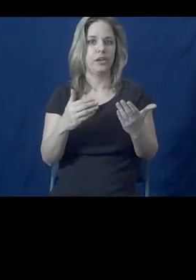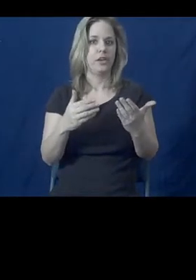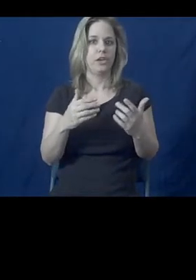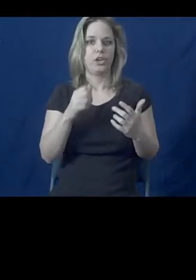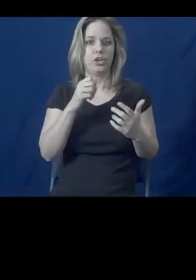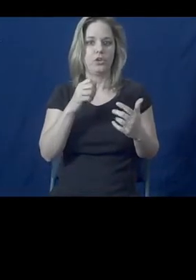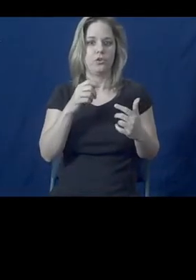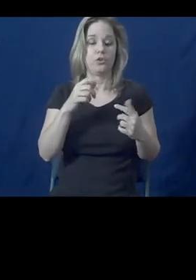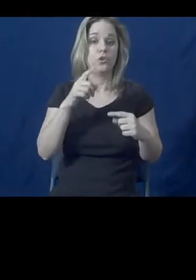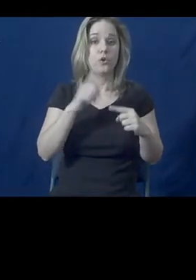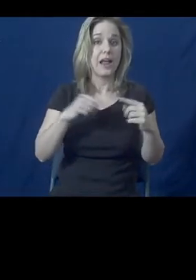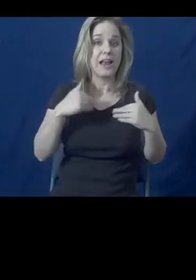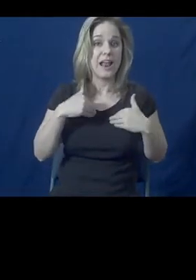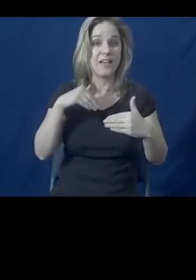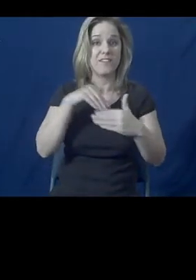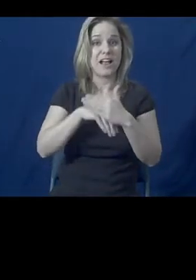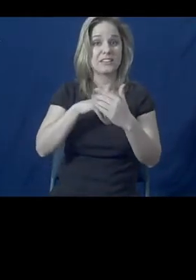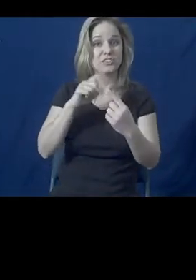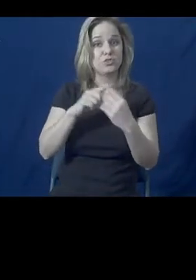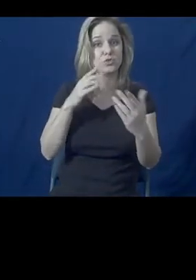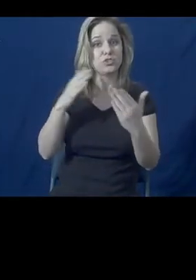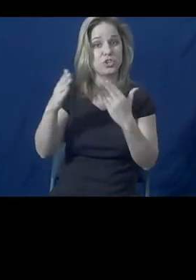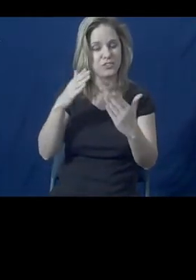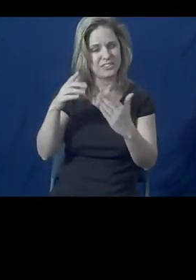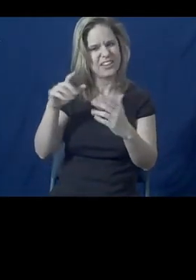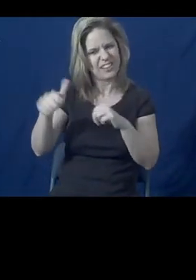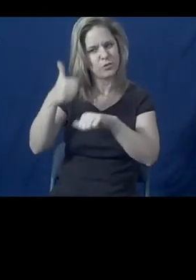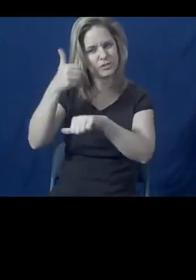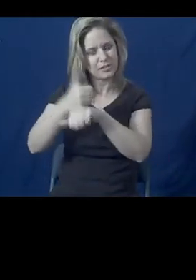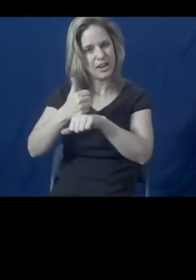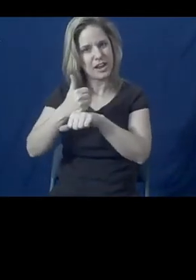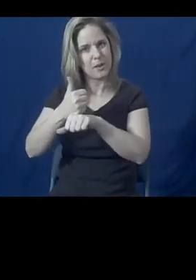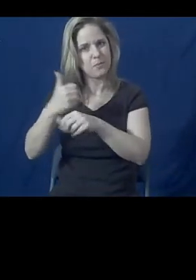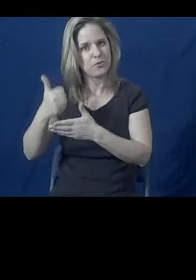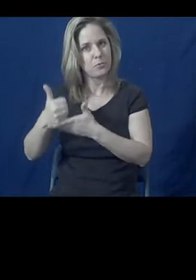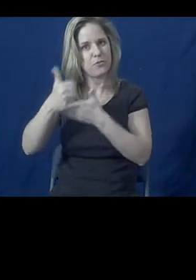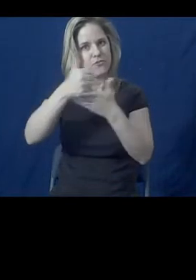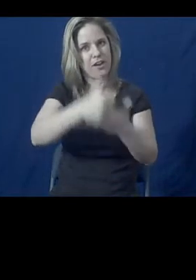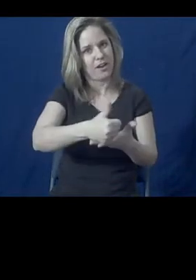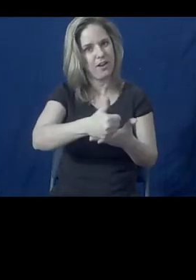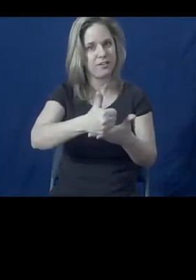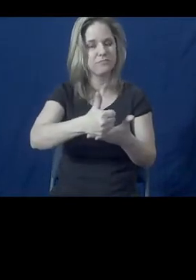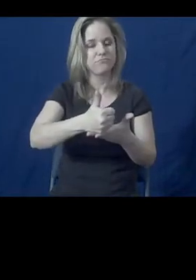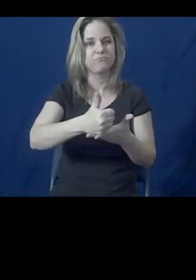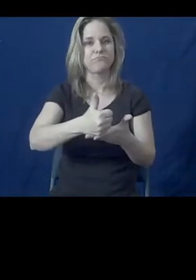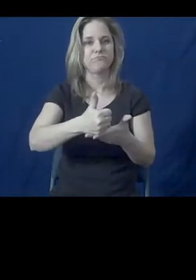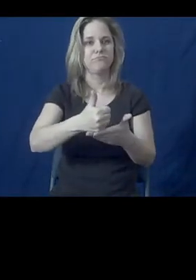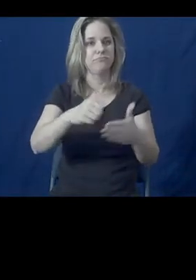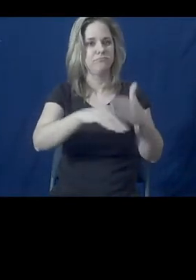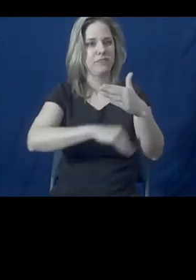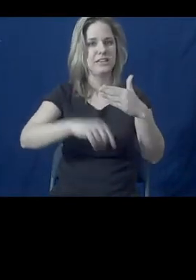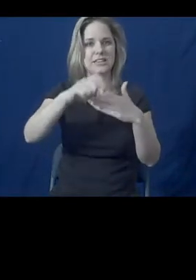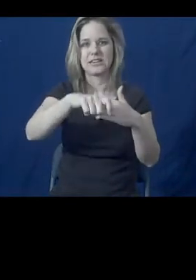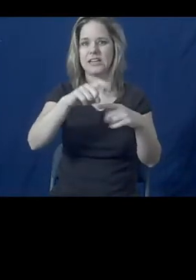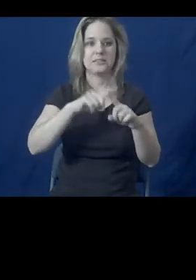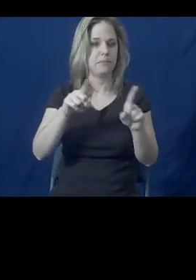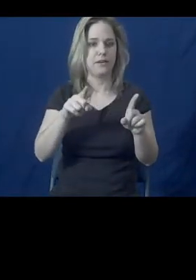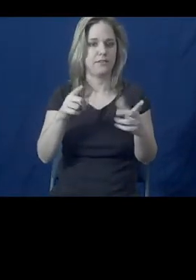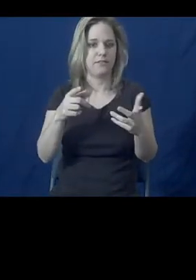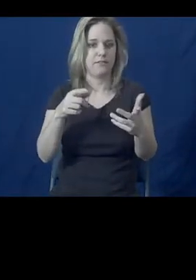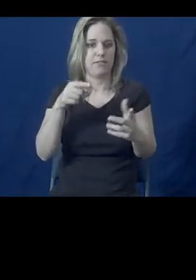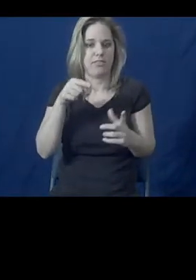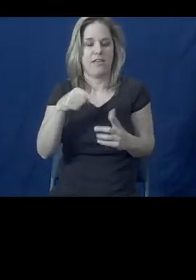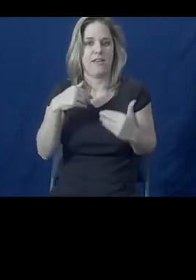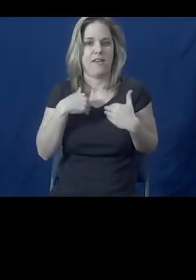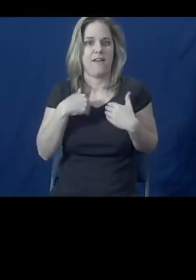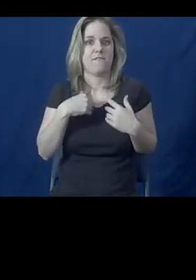to services that are designed to provide for basic needs, but these basic needs also have a